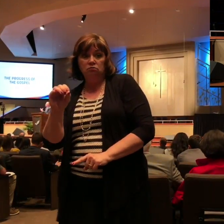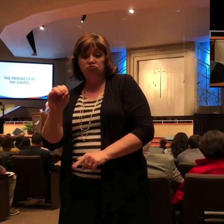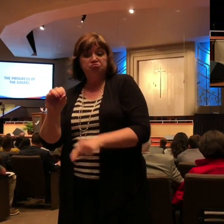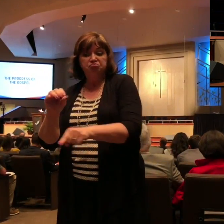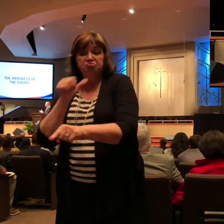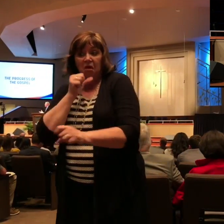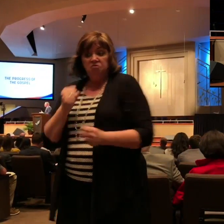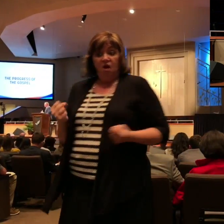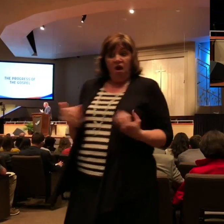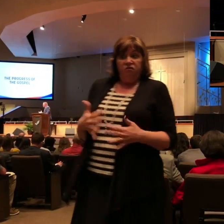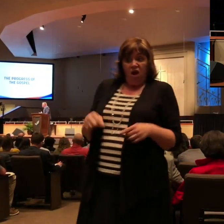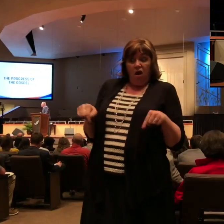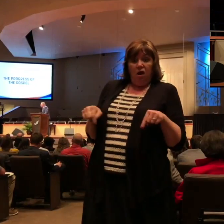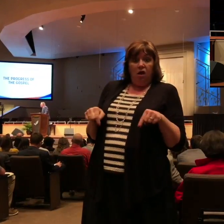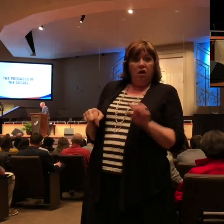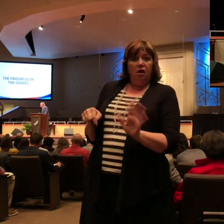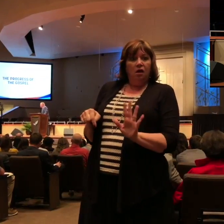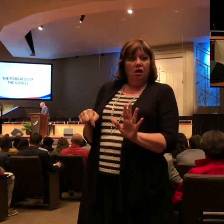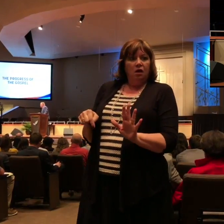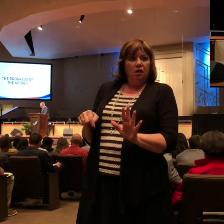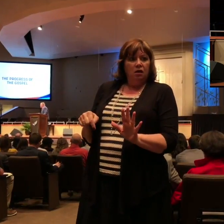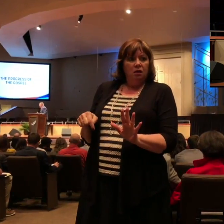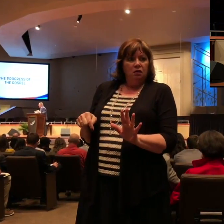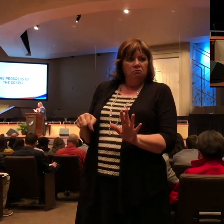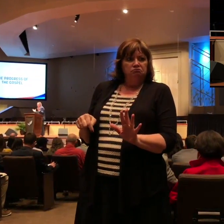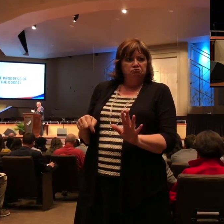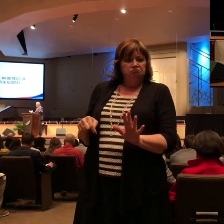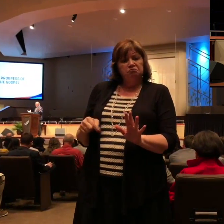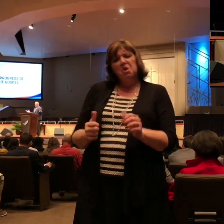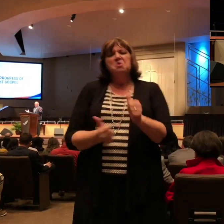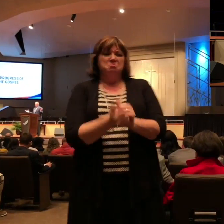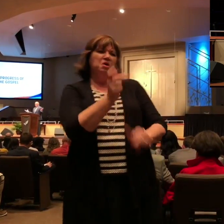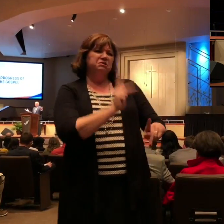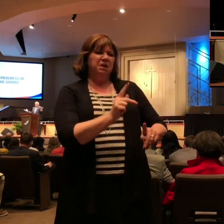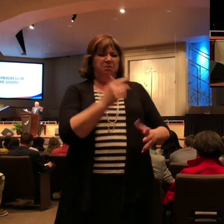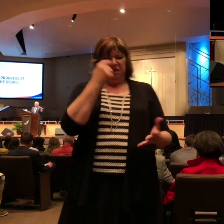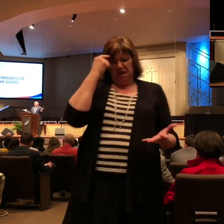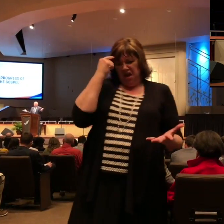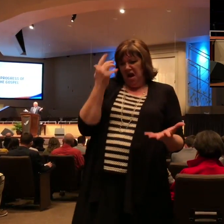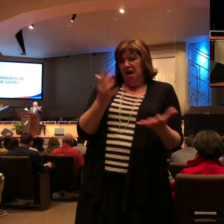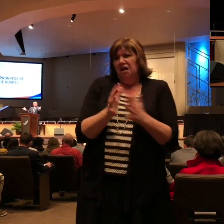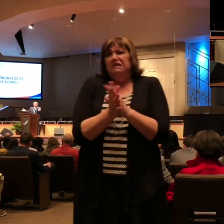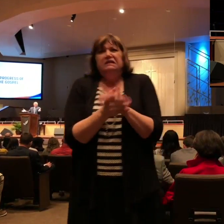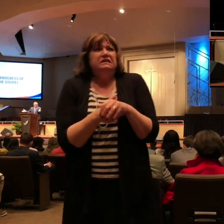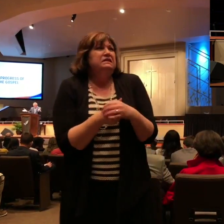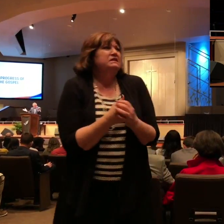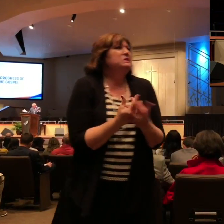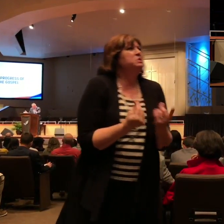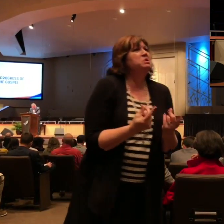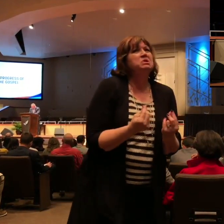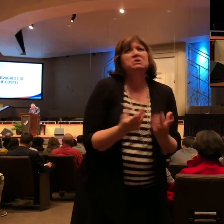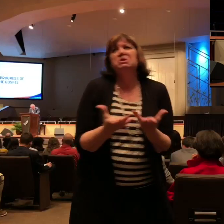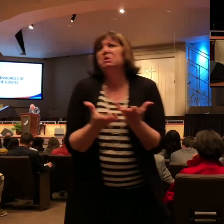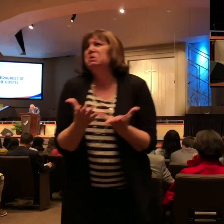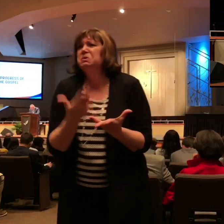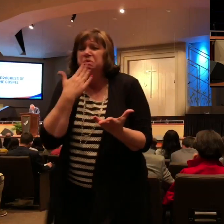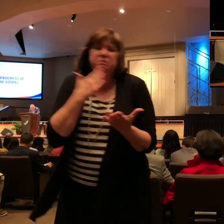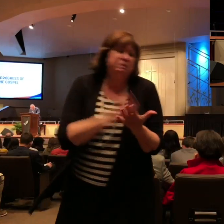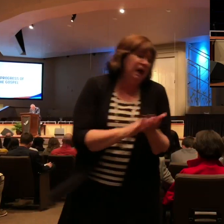may begin to question, what is God doing? May begin to fret over the fact that he's in prison, maybe even